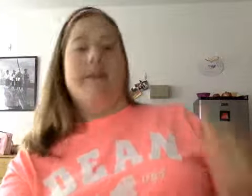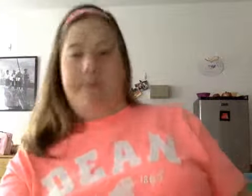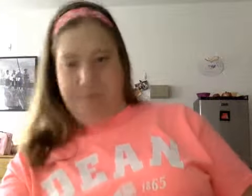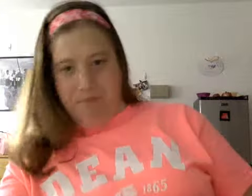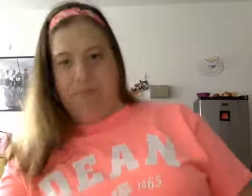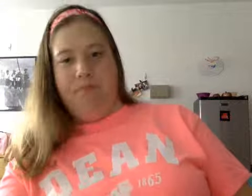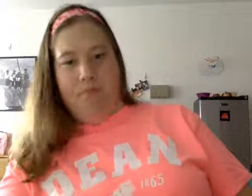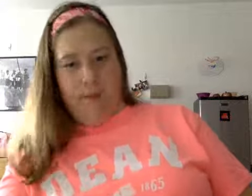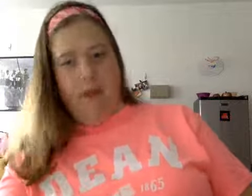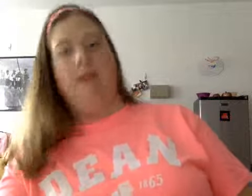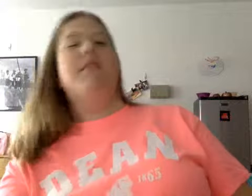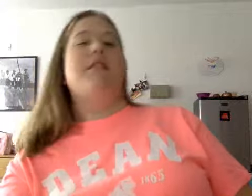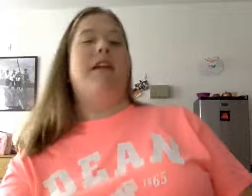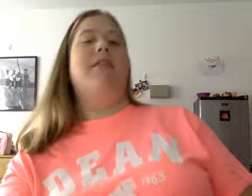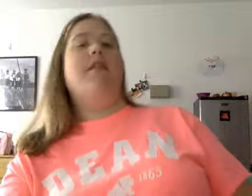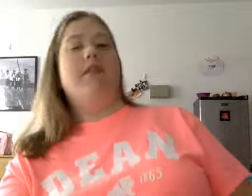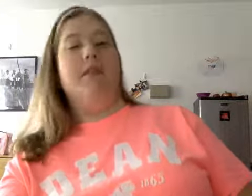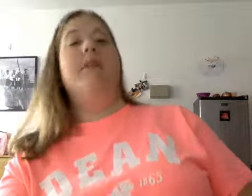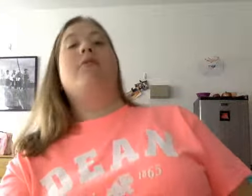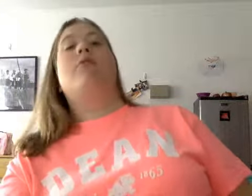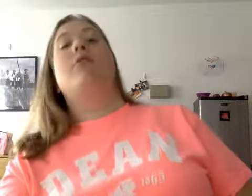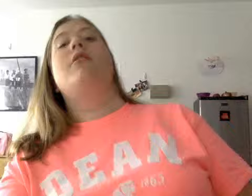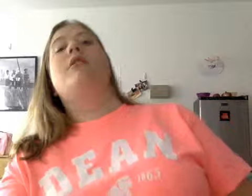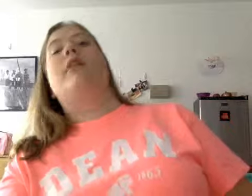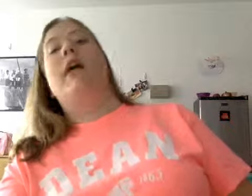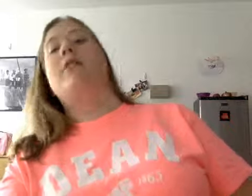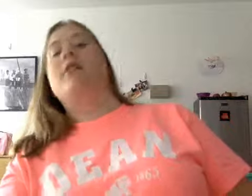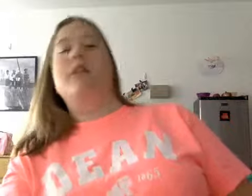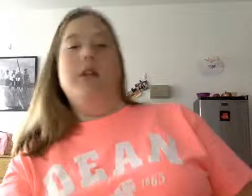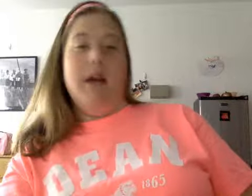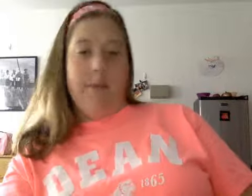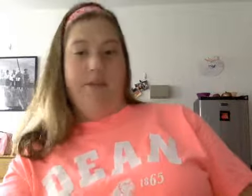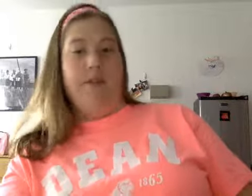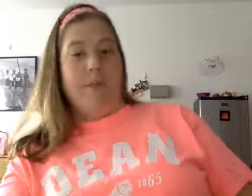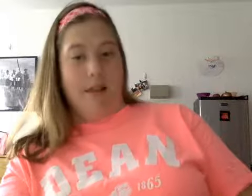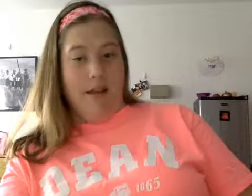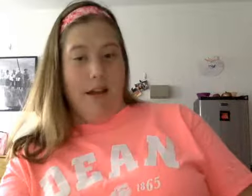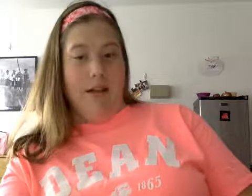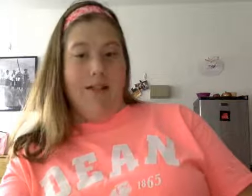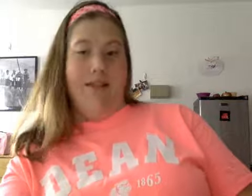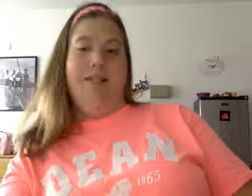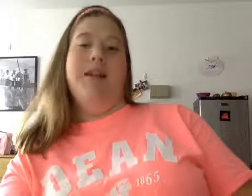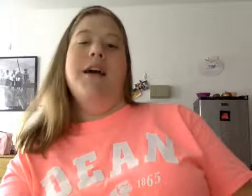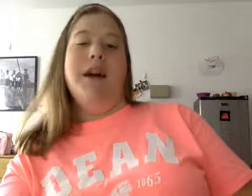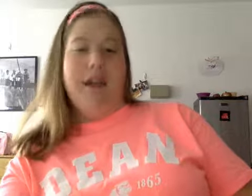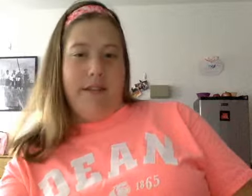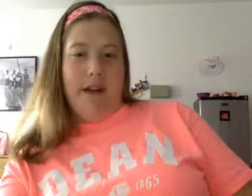I wasn't exactly falling asleep but I was really tired I'm still really tired I stayed up